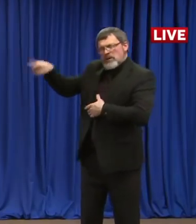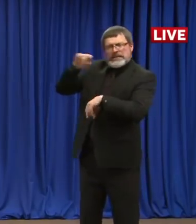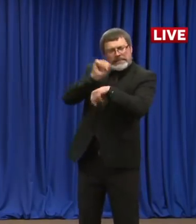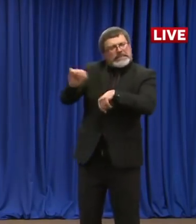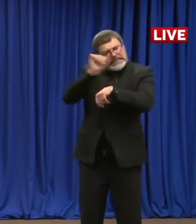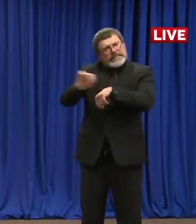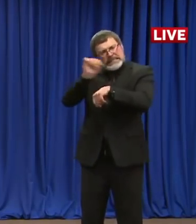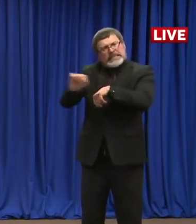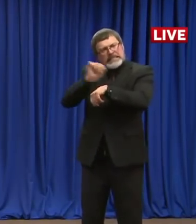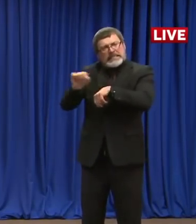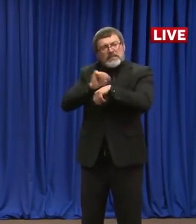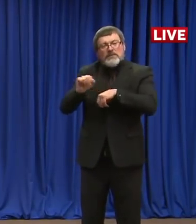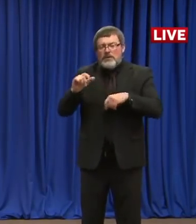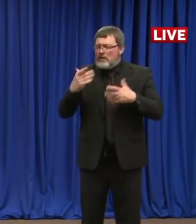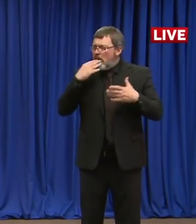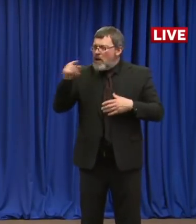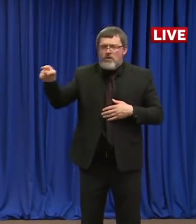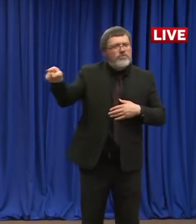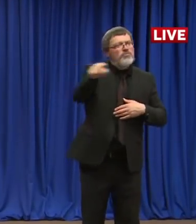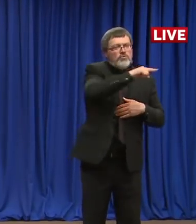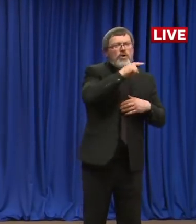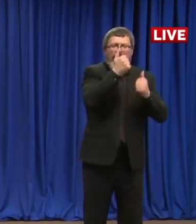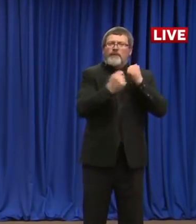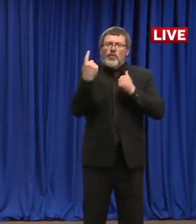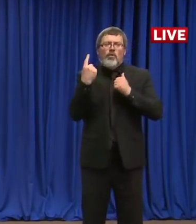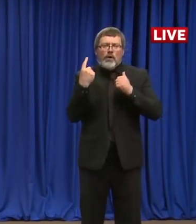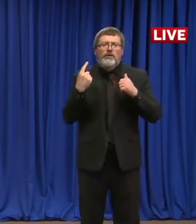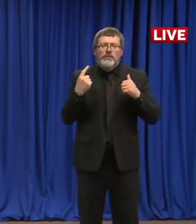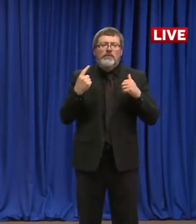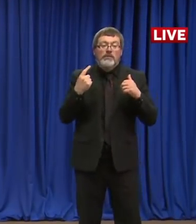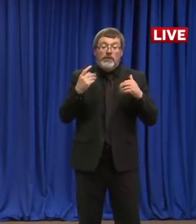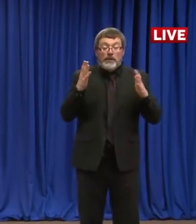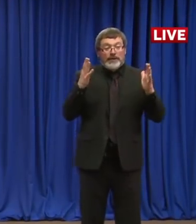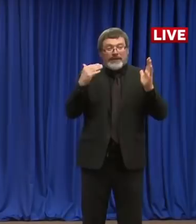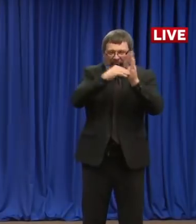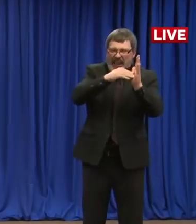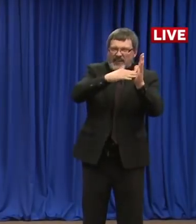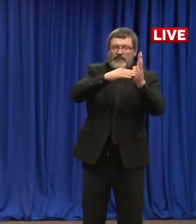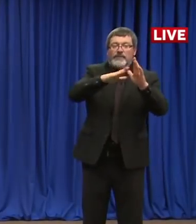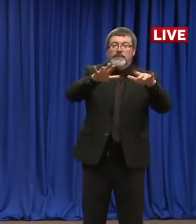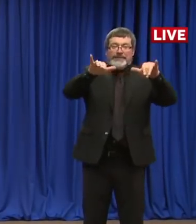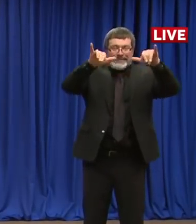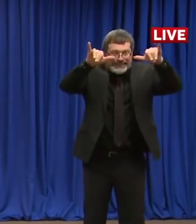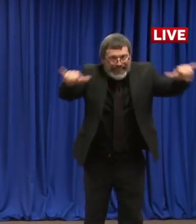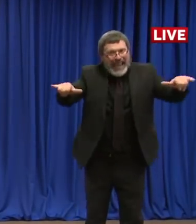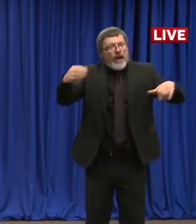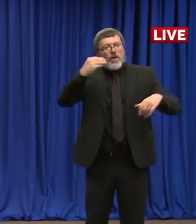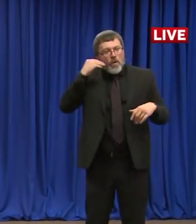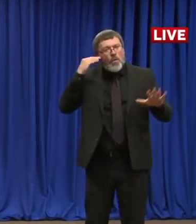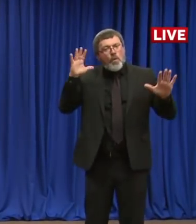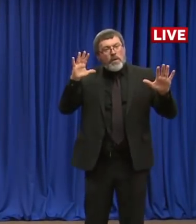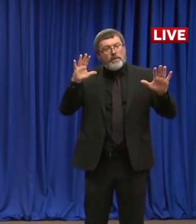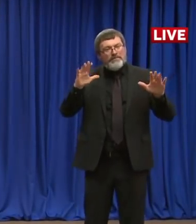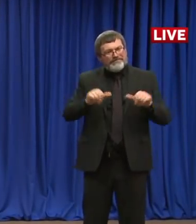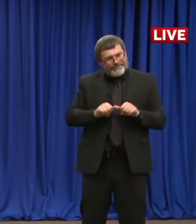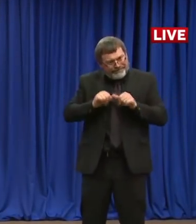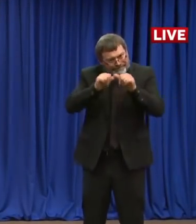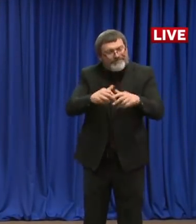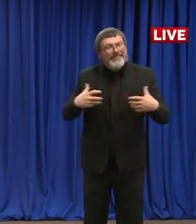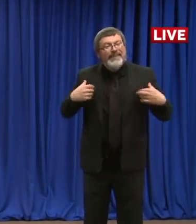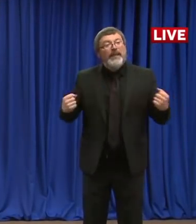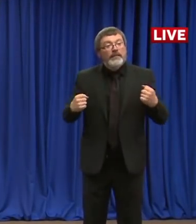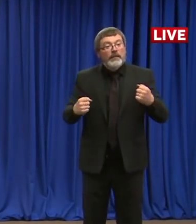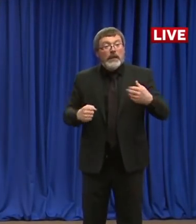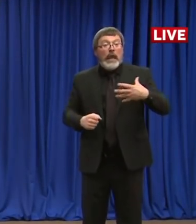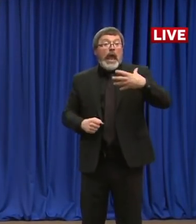Thank you, everybody. We have to stay disciplined. The stay-at-home order is very much in place. Please only go out of your home if you absolutely need to, whether it's for exercise